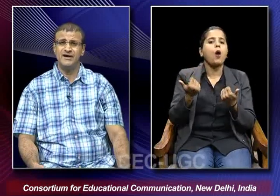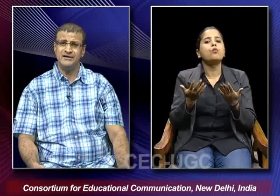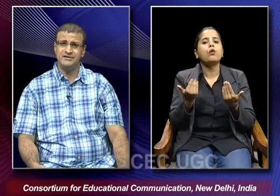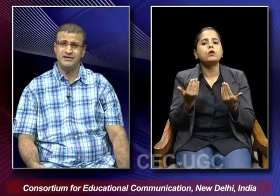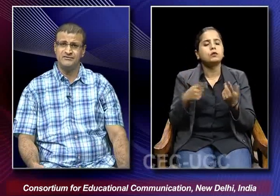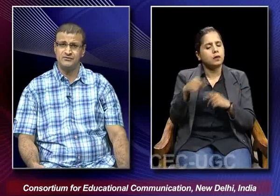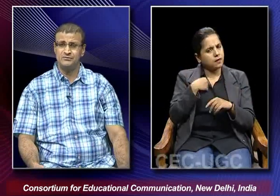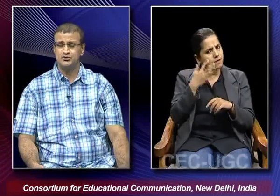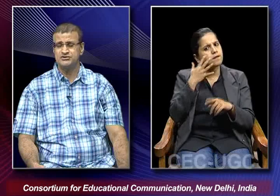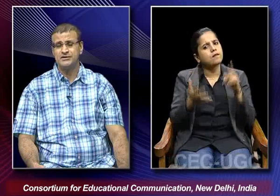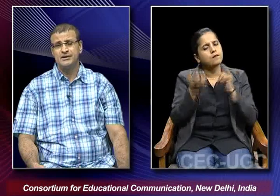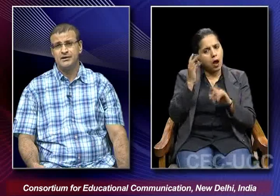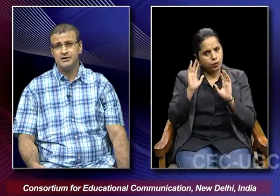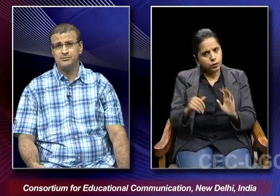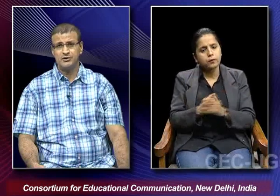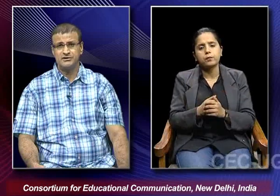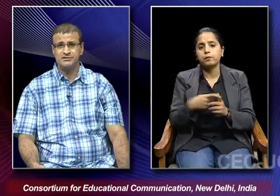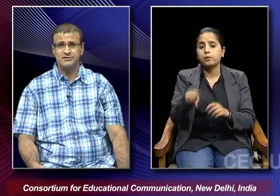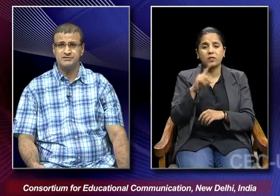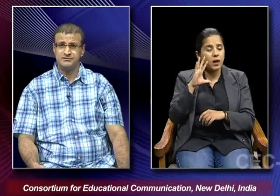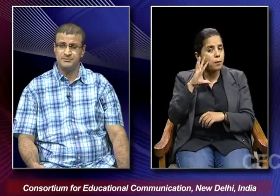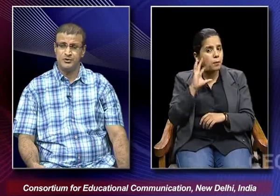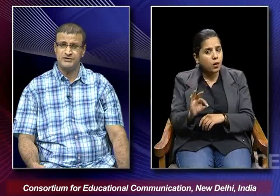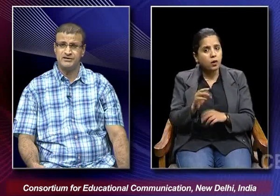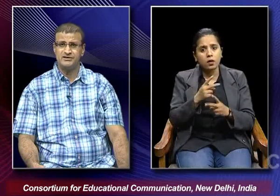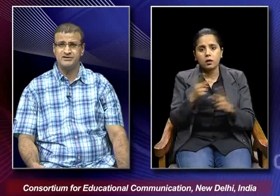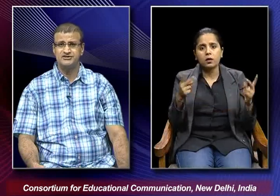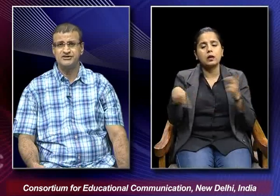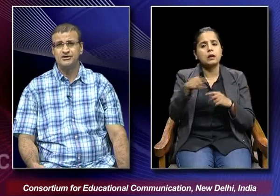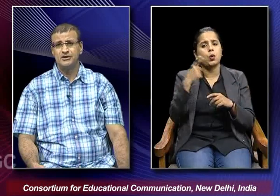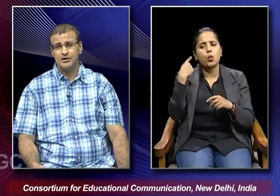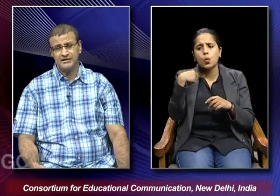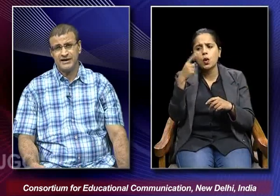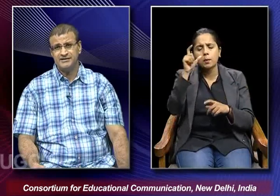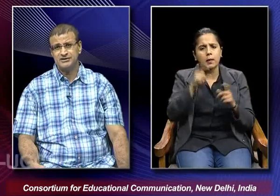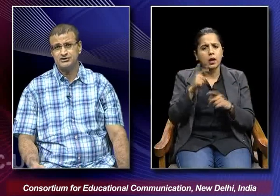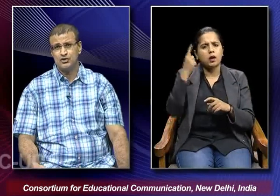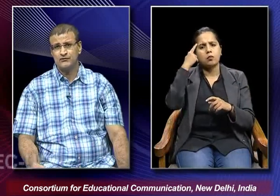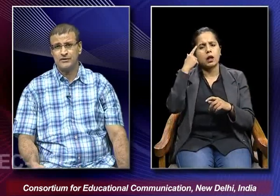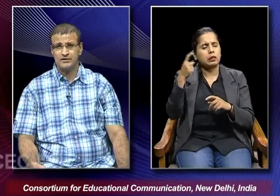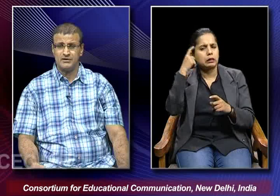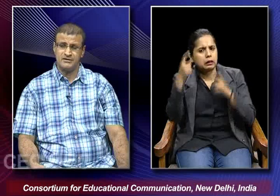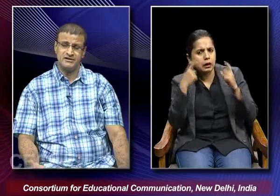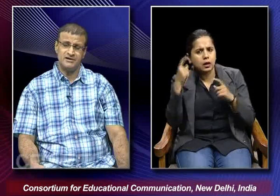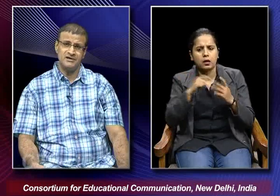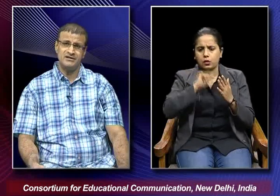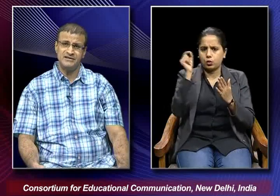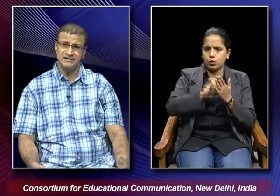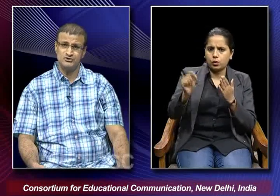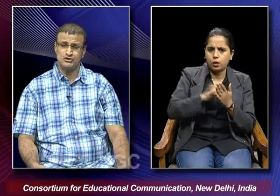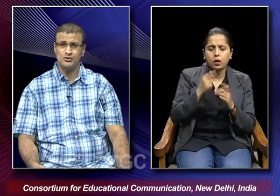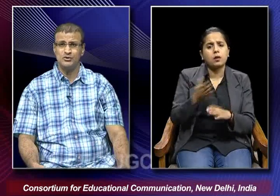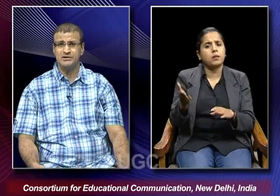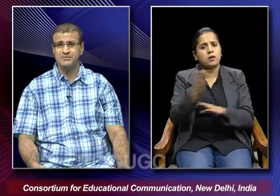we find that one of the most important poet thinkers and writers of the earlier